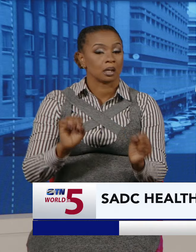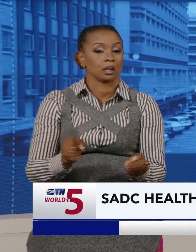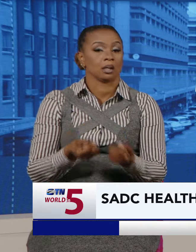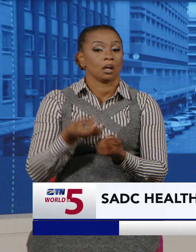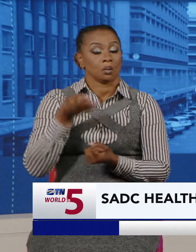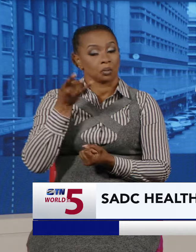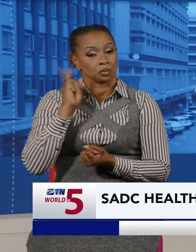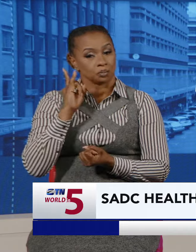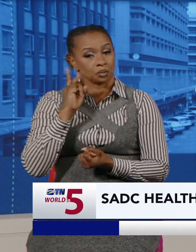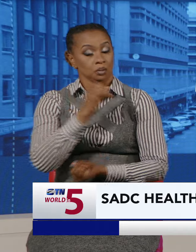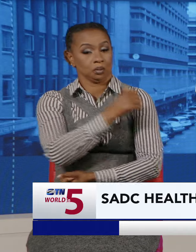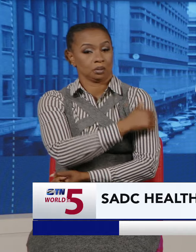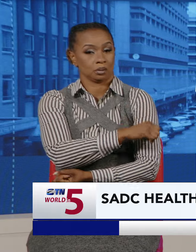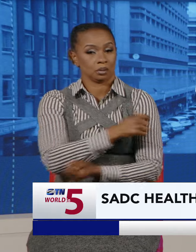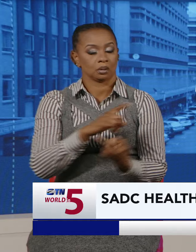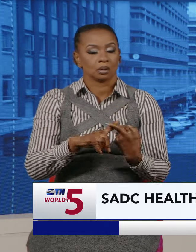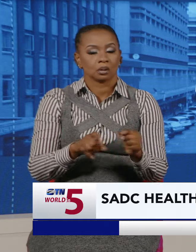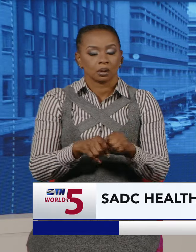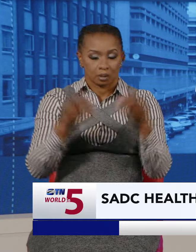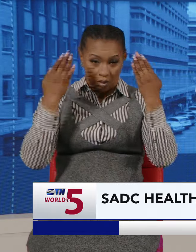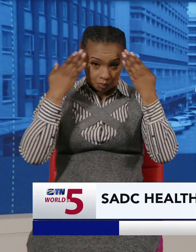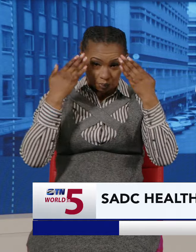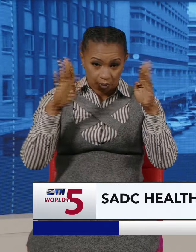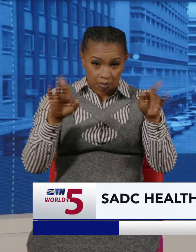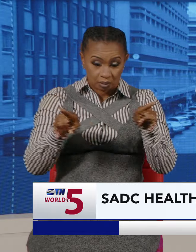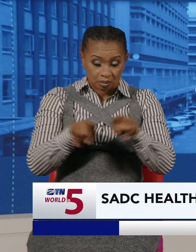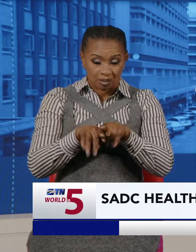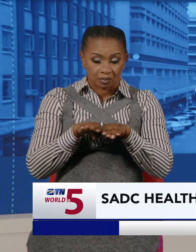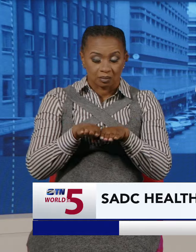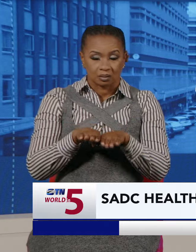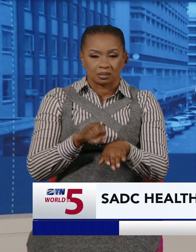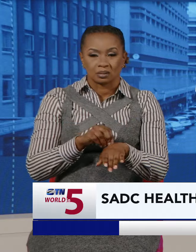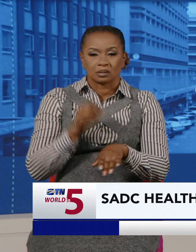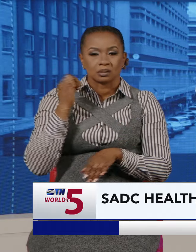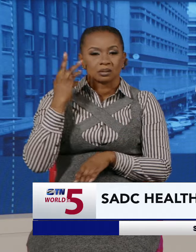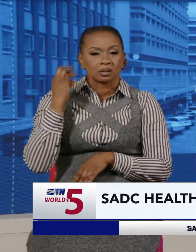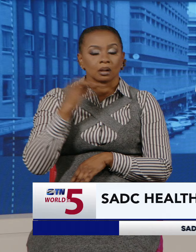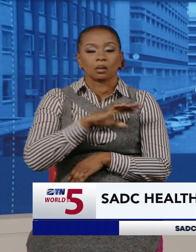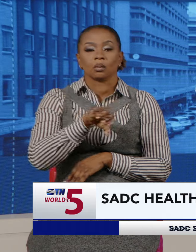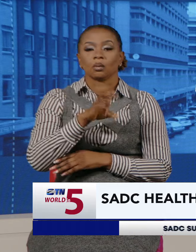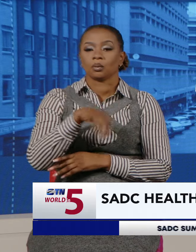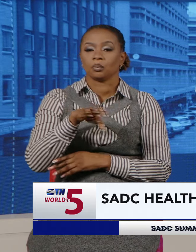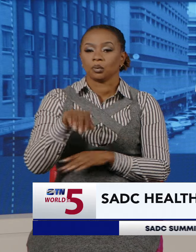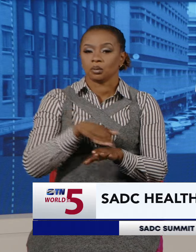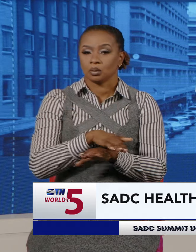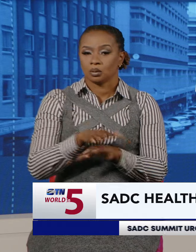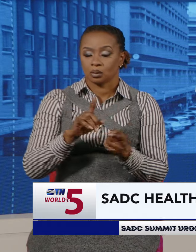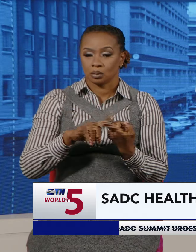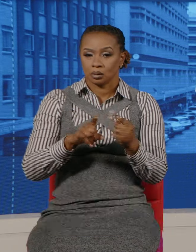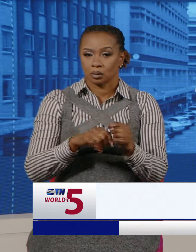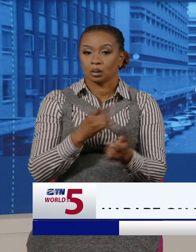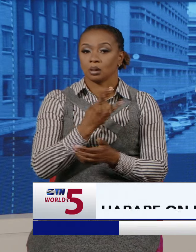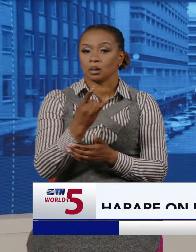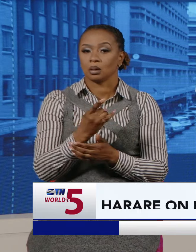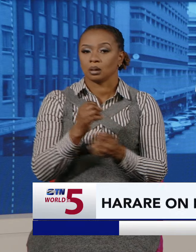prevention and control, as well as awareness raising of the disease at all levels of the community. Meanwhile, Harare